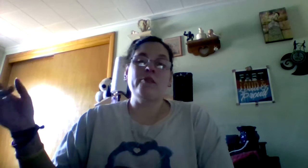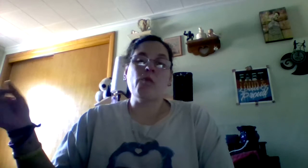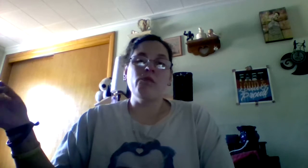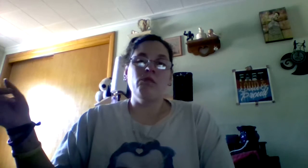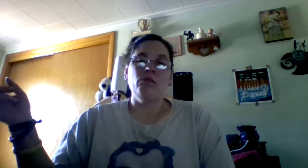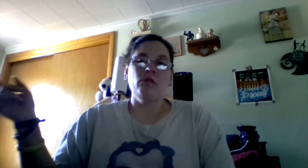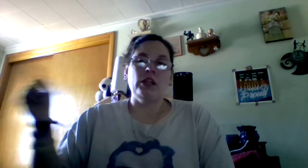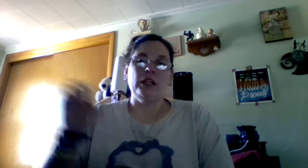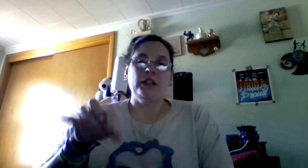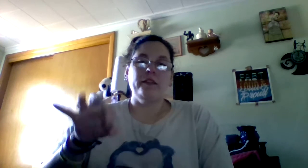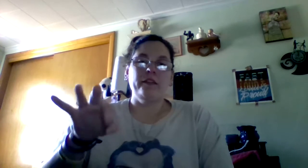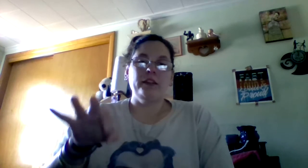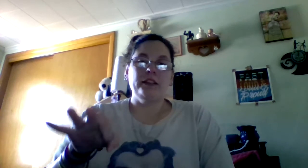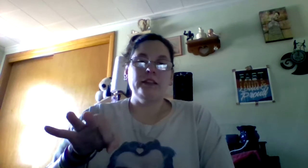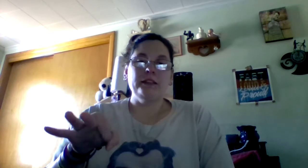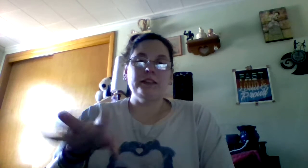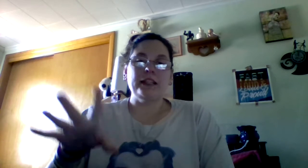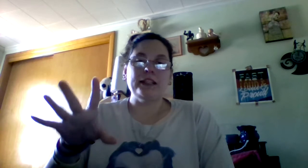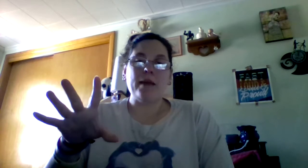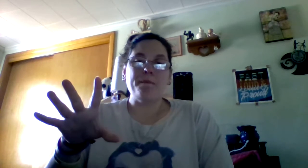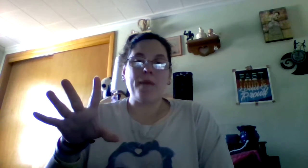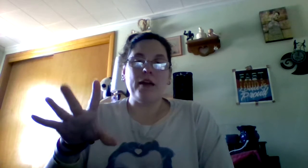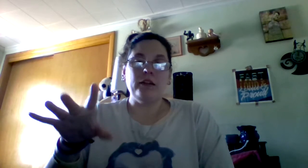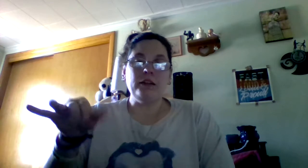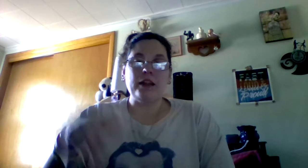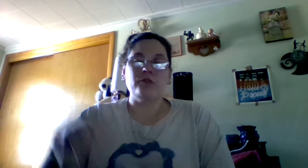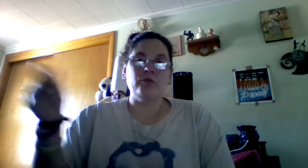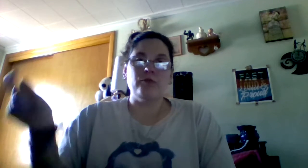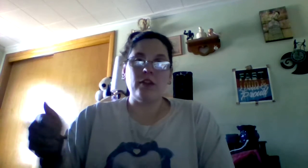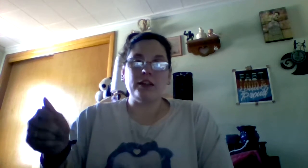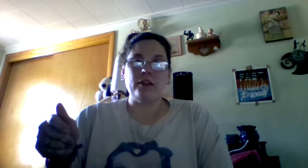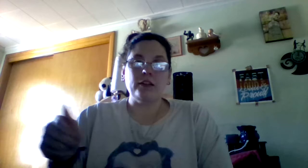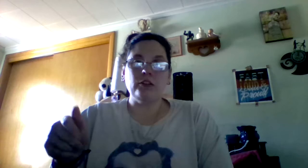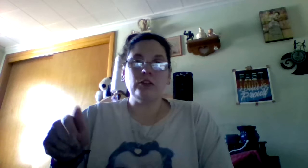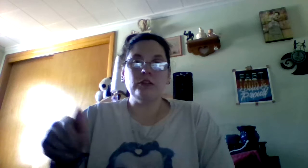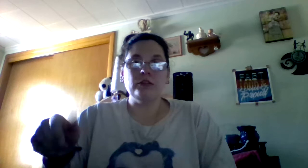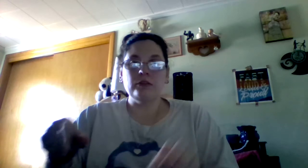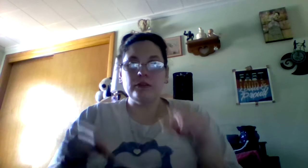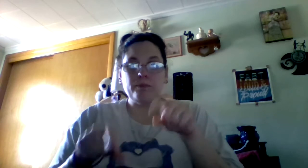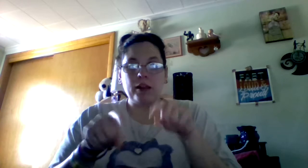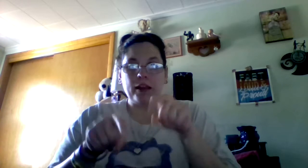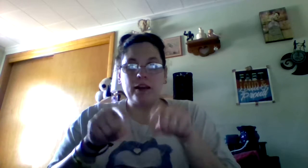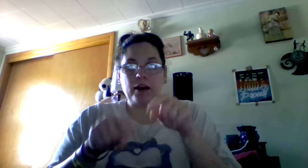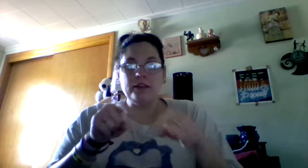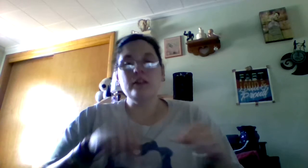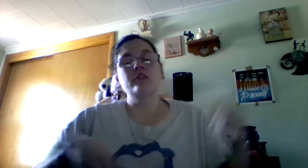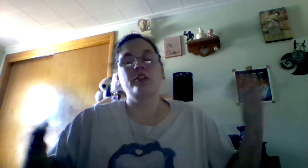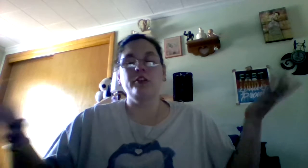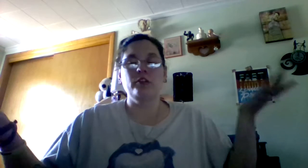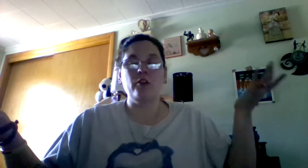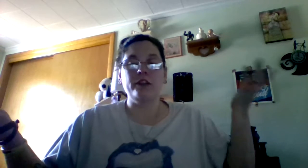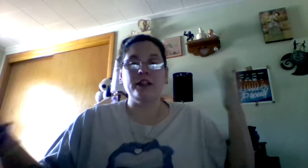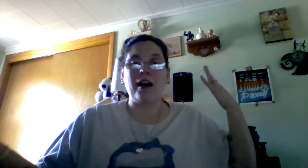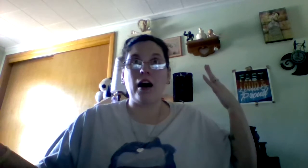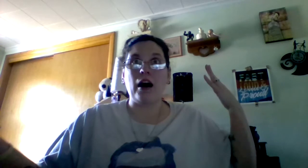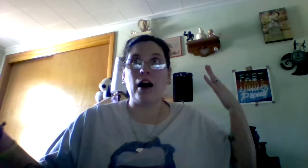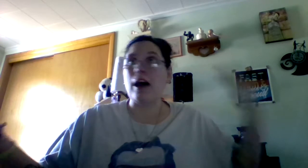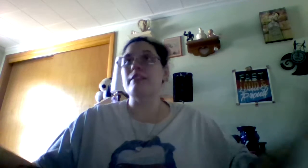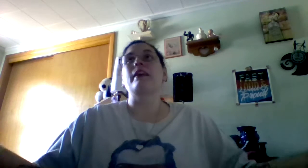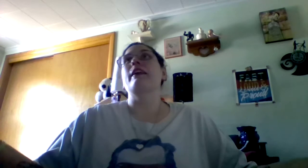ding that bell, that's right there, the little bell icon, so you know when I decided to